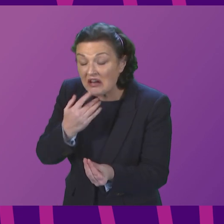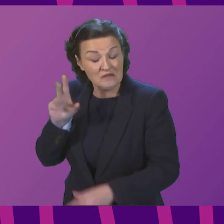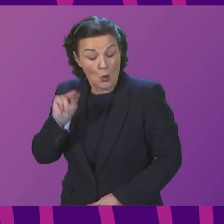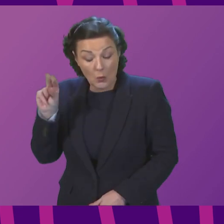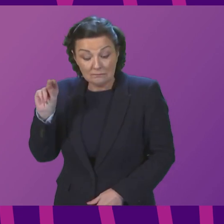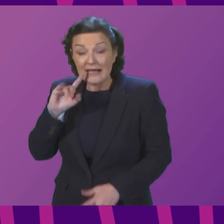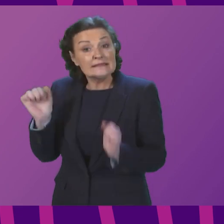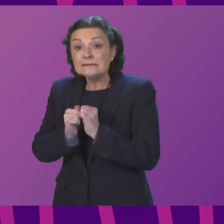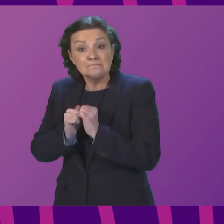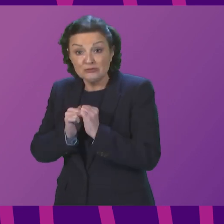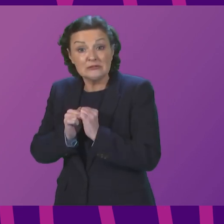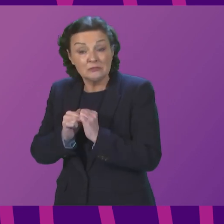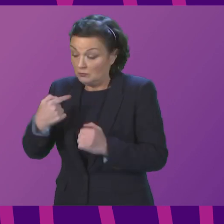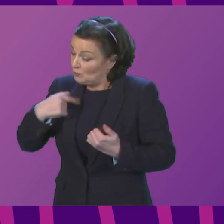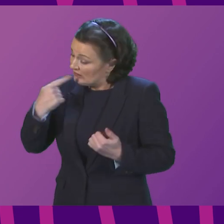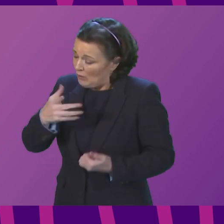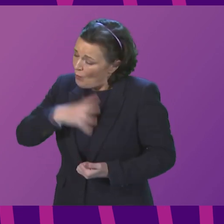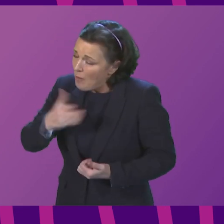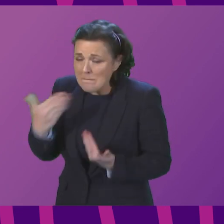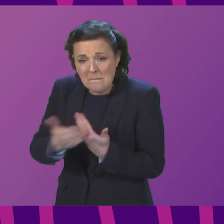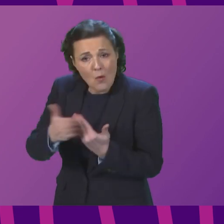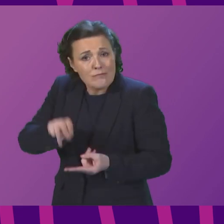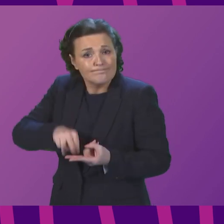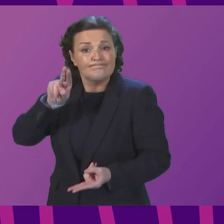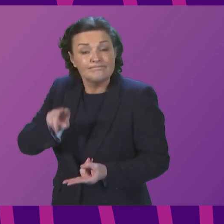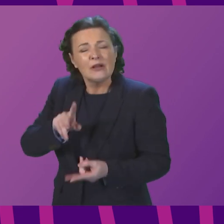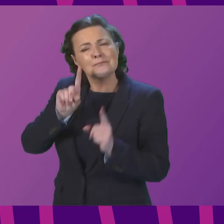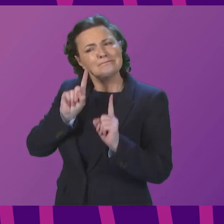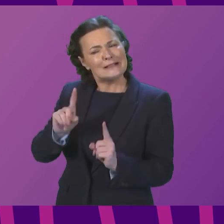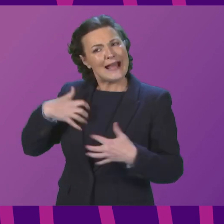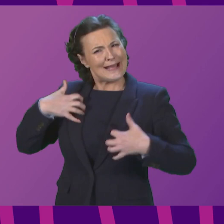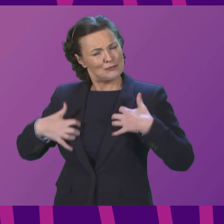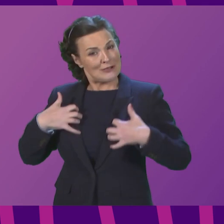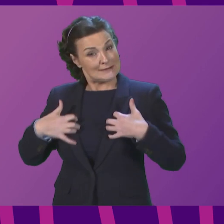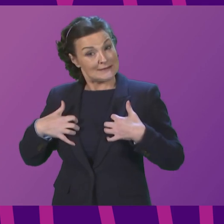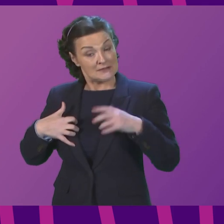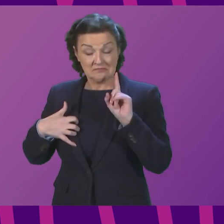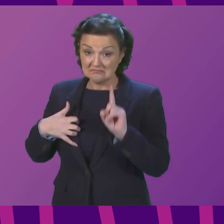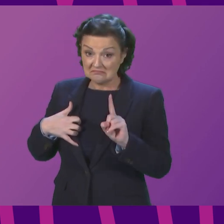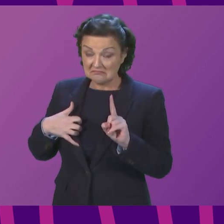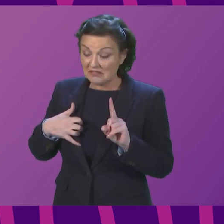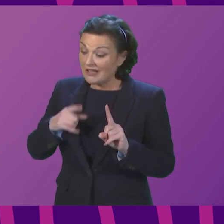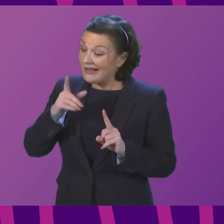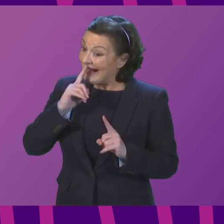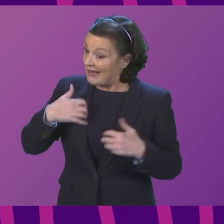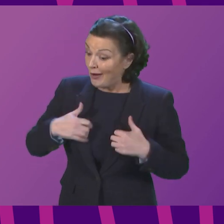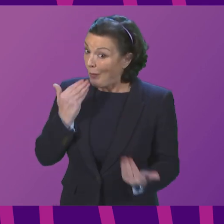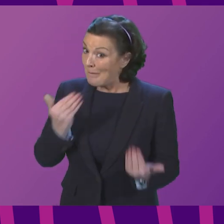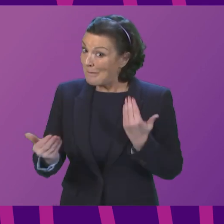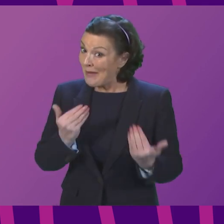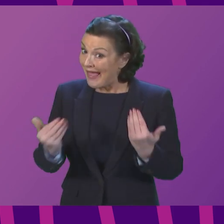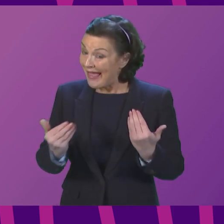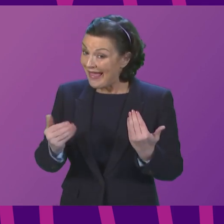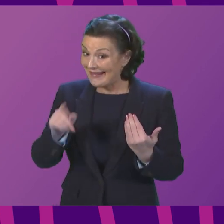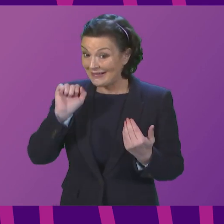and we have said that we want it to go further. Interestingly though, it is more than the part of the UK where